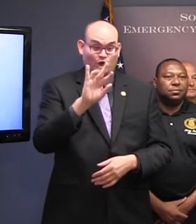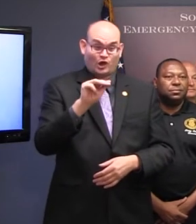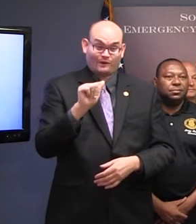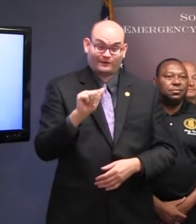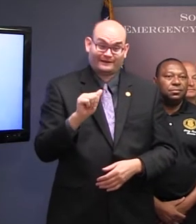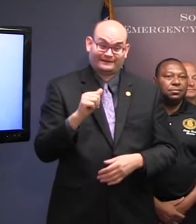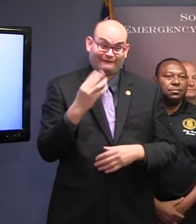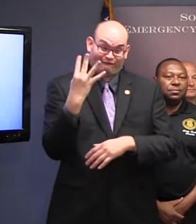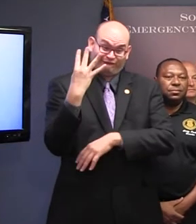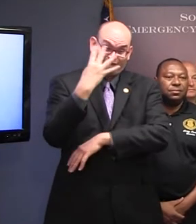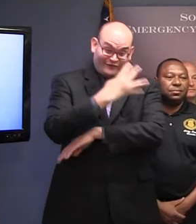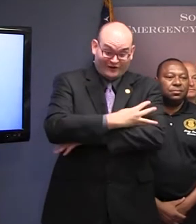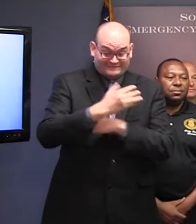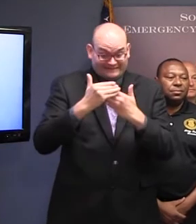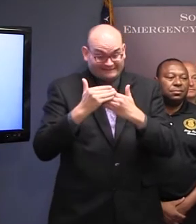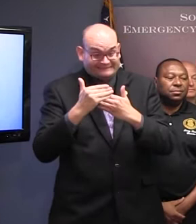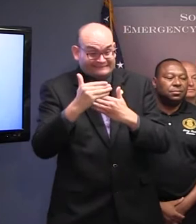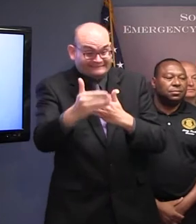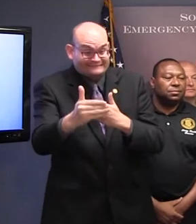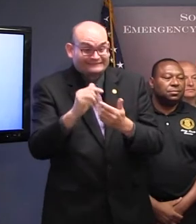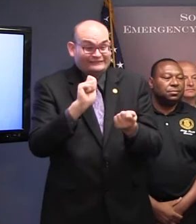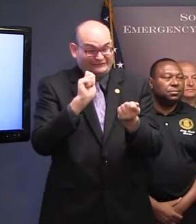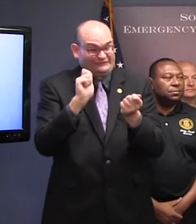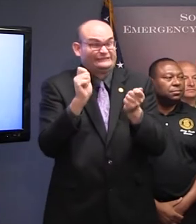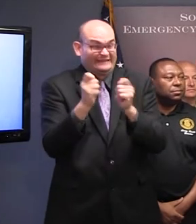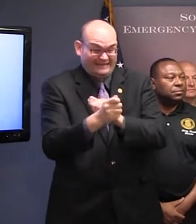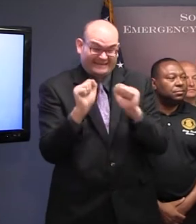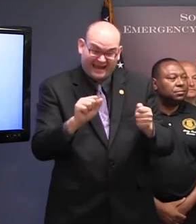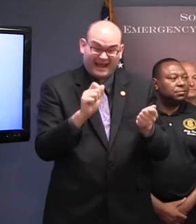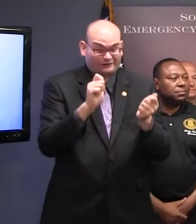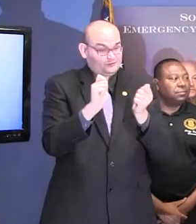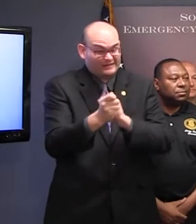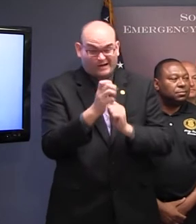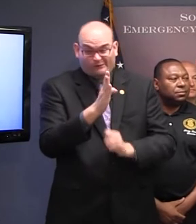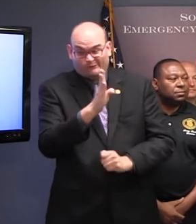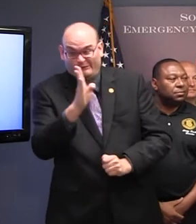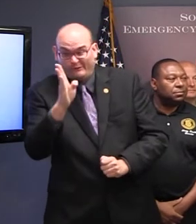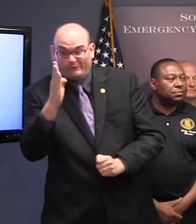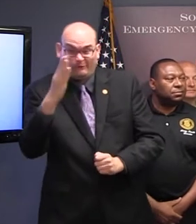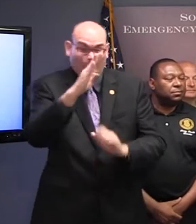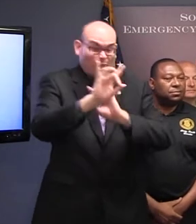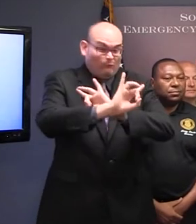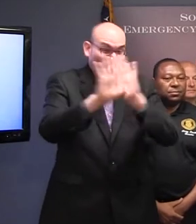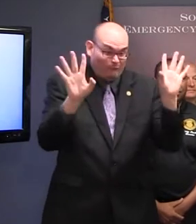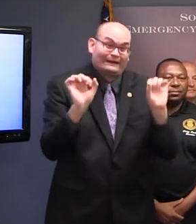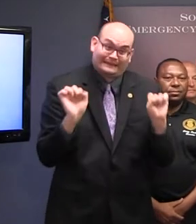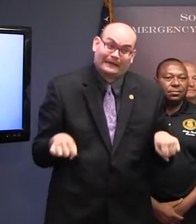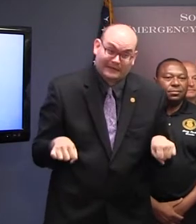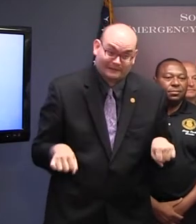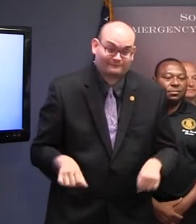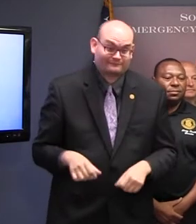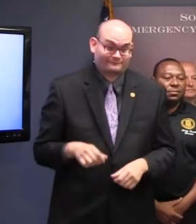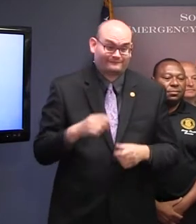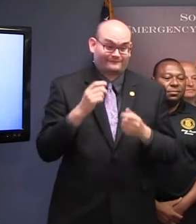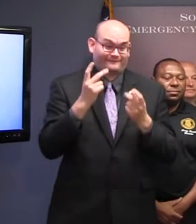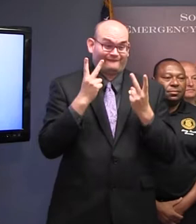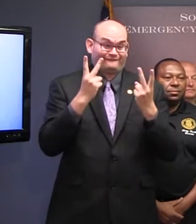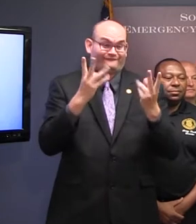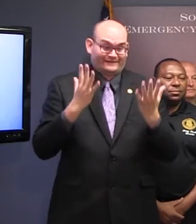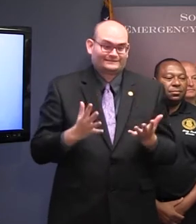potential landfall. In terms of impacts, residents and visitors should prepare for significant impacts from Hurricane Irma.